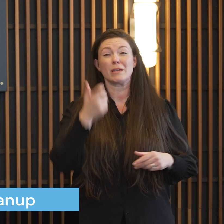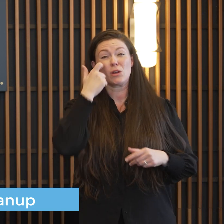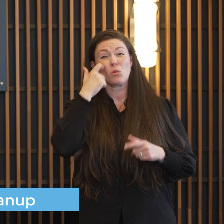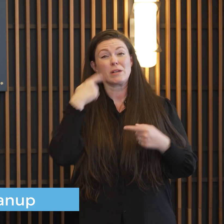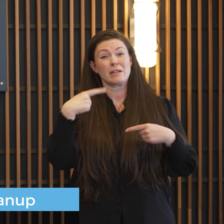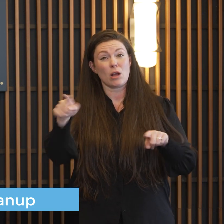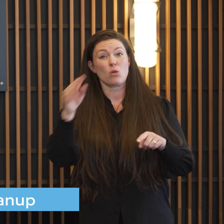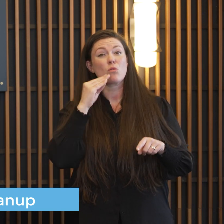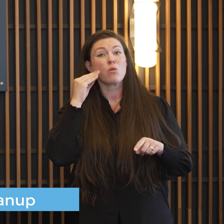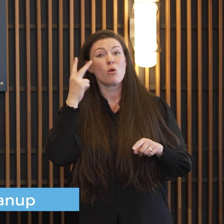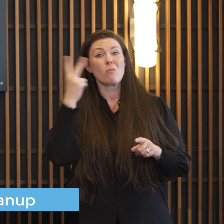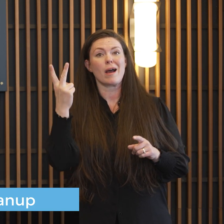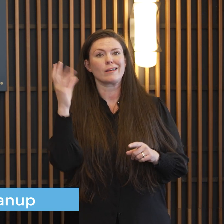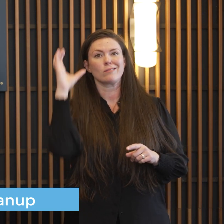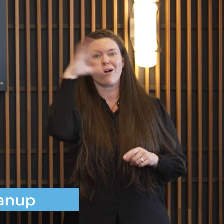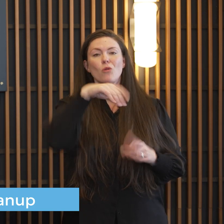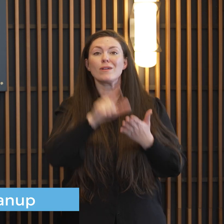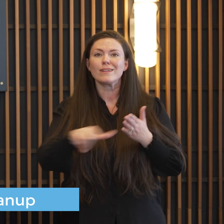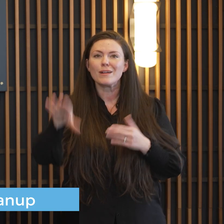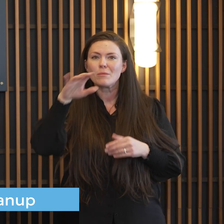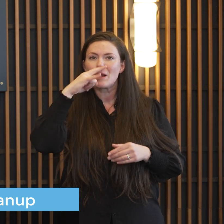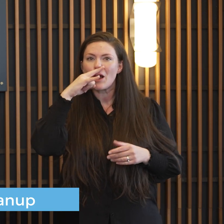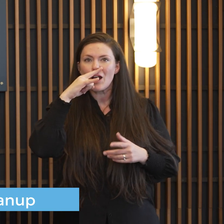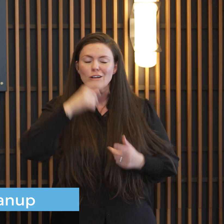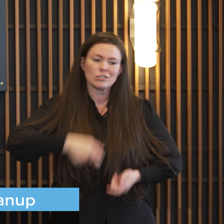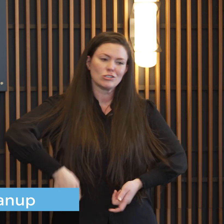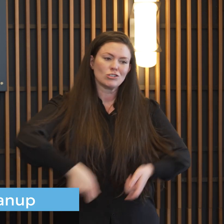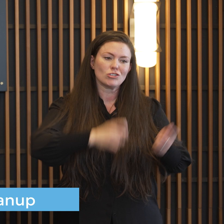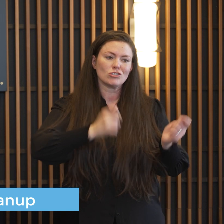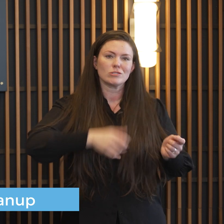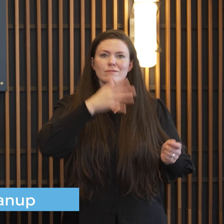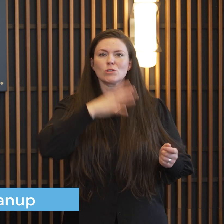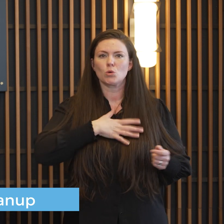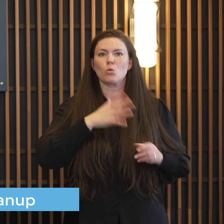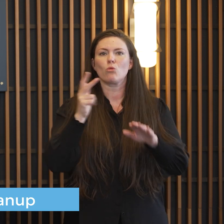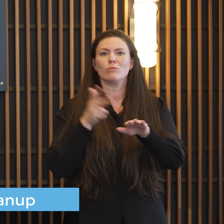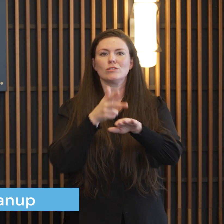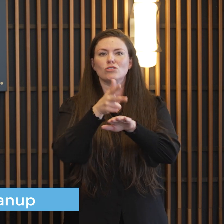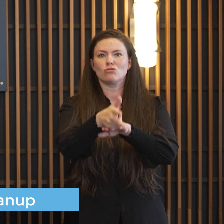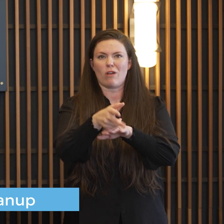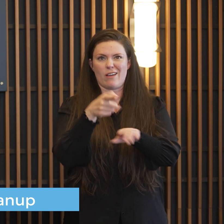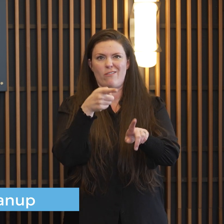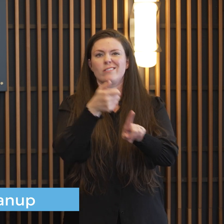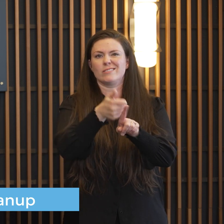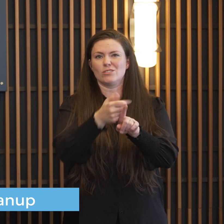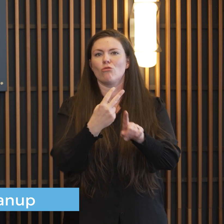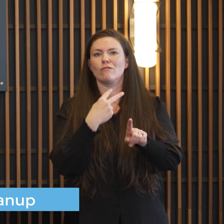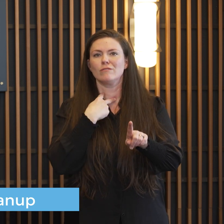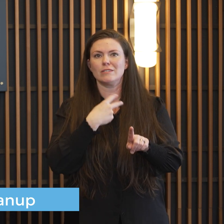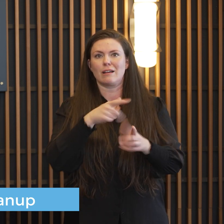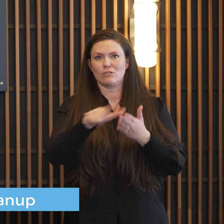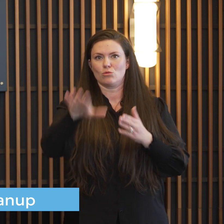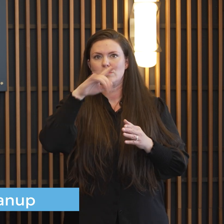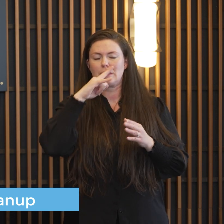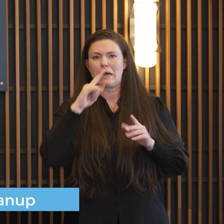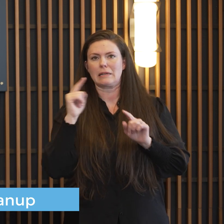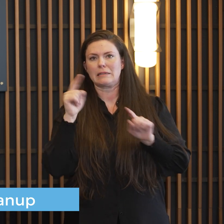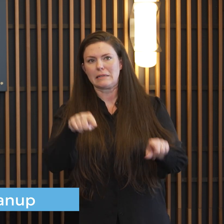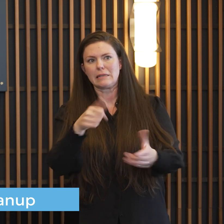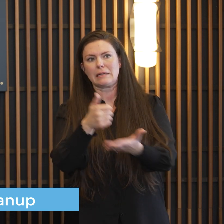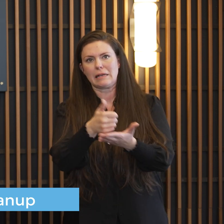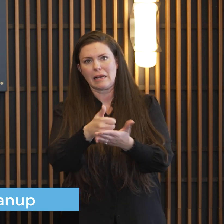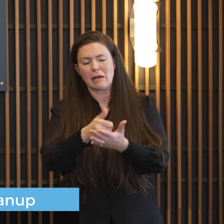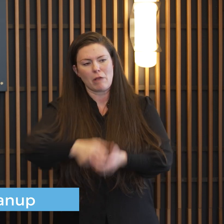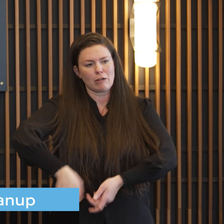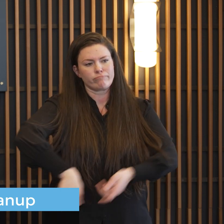home i saw a random college kid shoveling a lady's driveway because she got stuck and i think it's a great time to be a great neighbor and to really build